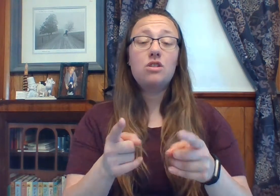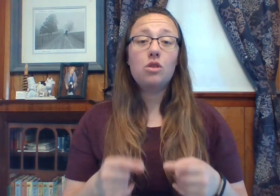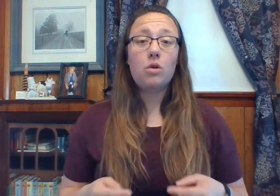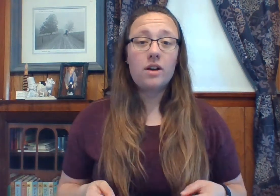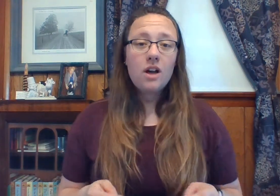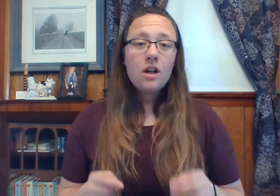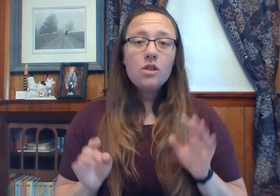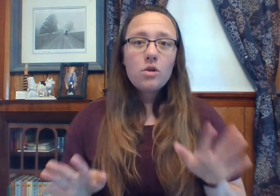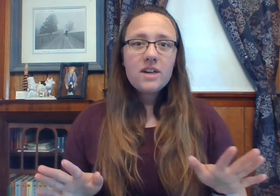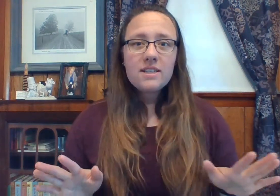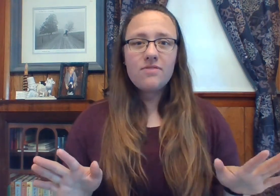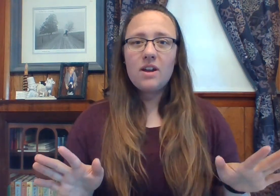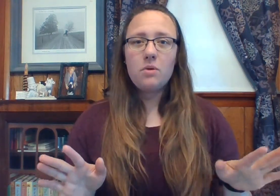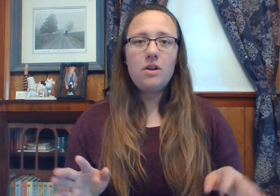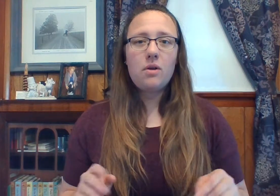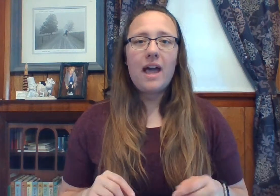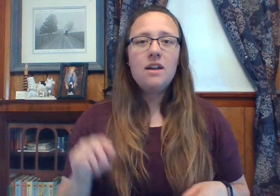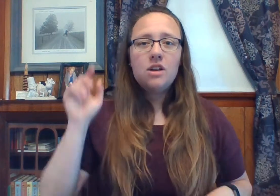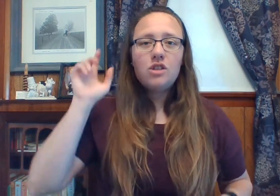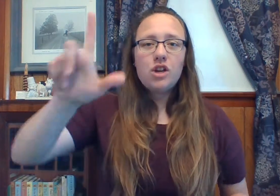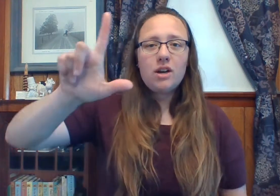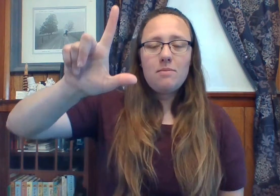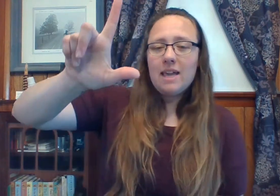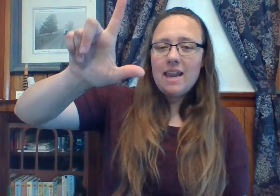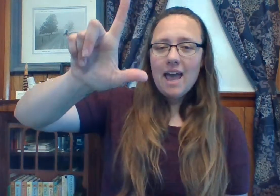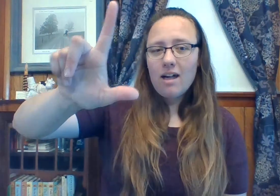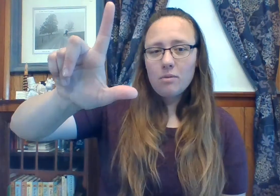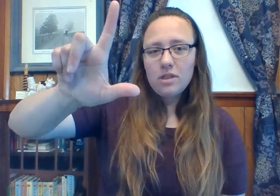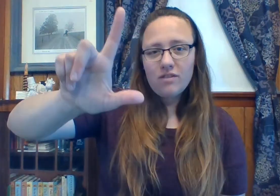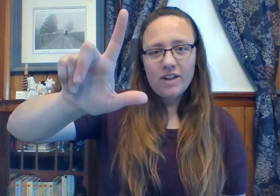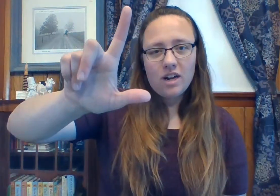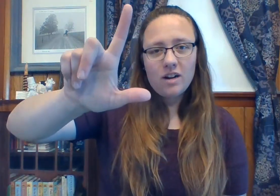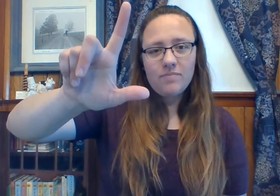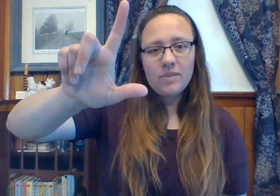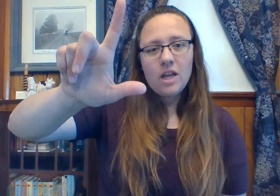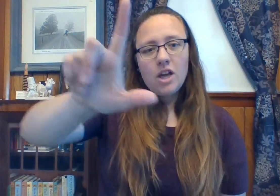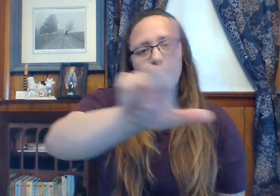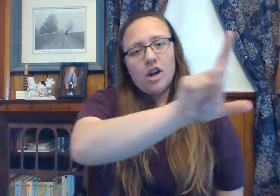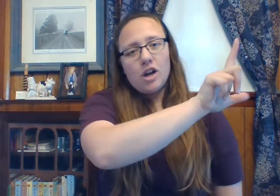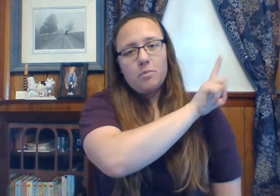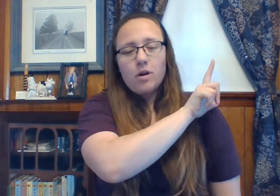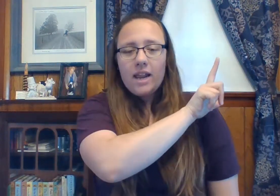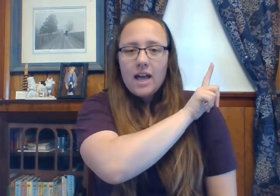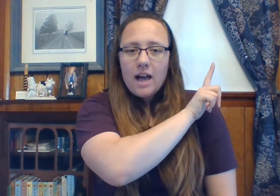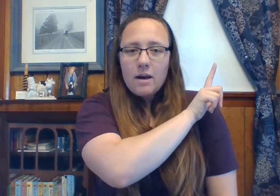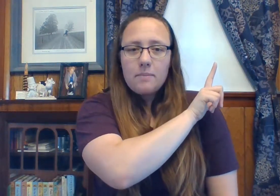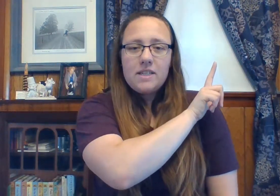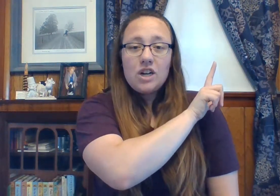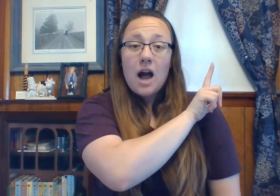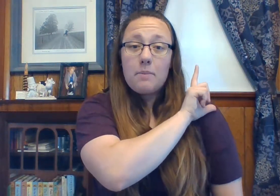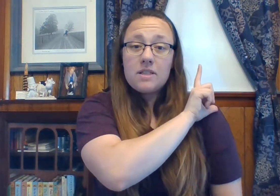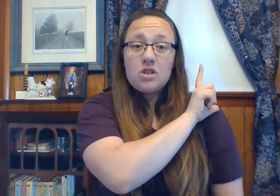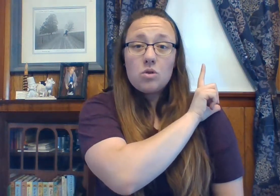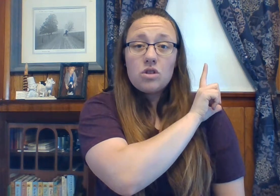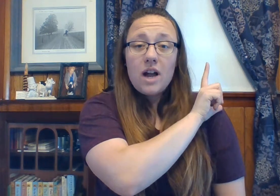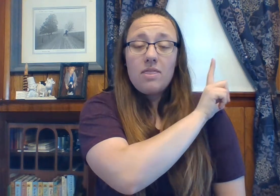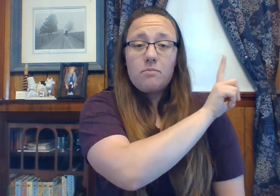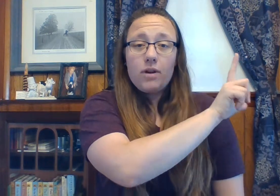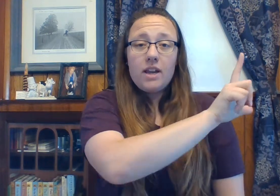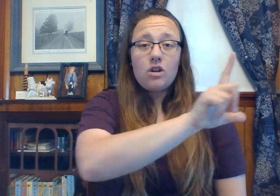the Lord. Lord is a fun one. Okay. So you're going to make an L with your finger. You're going to put it to your opposite shoulder and then bring it